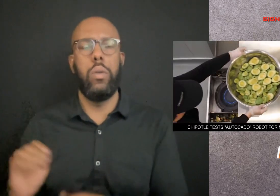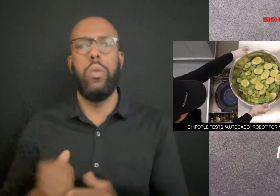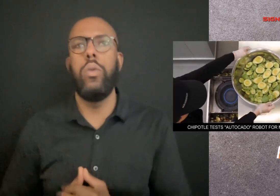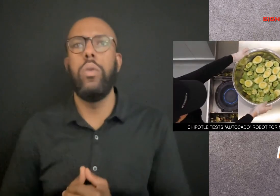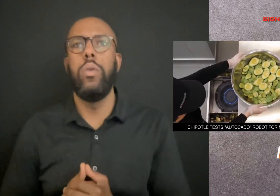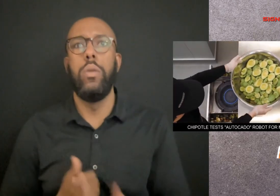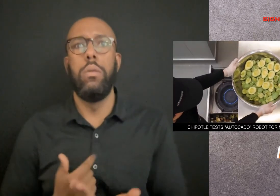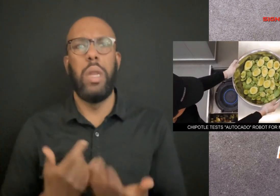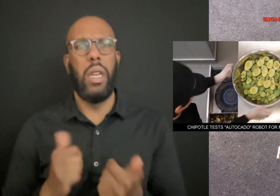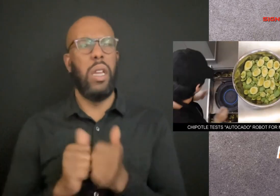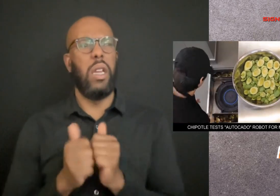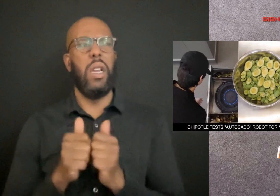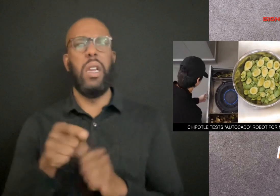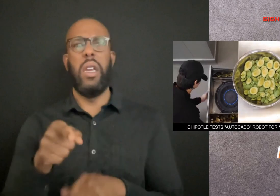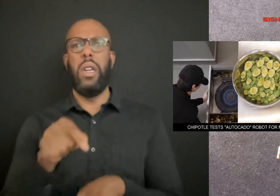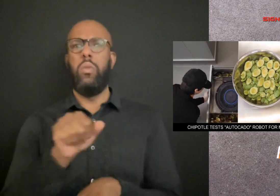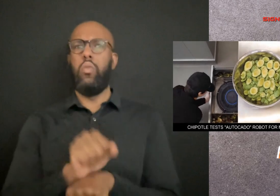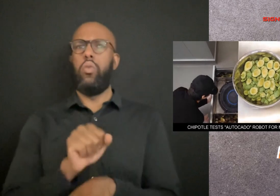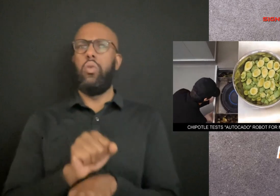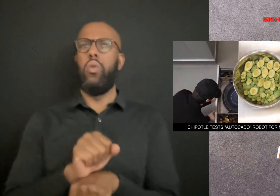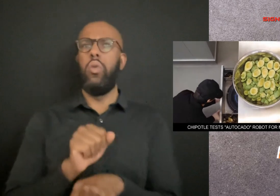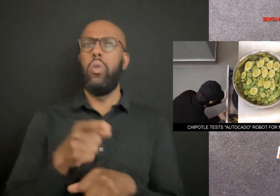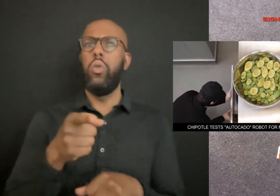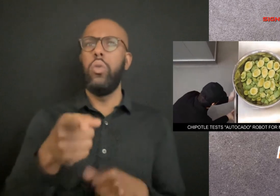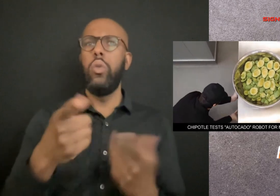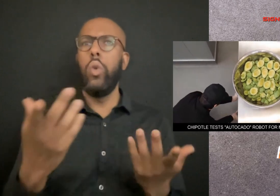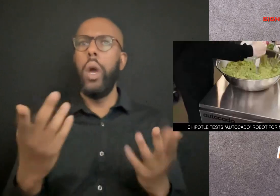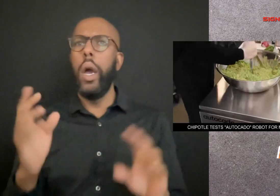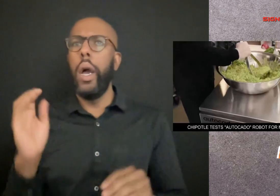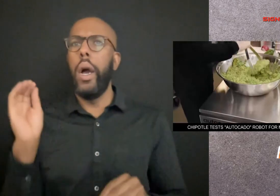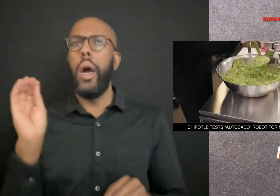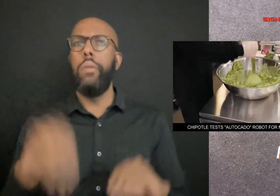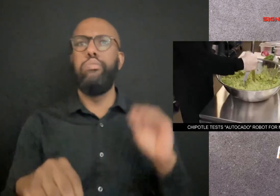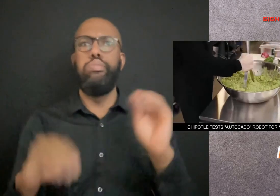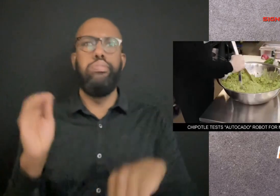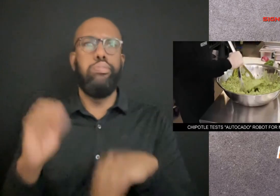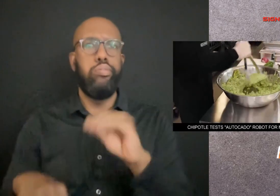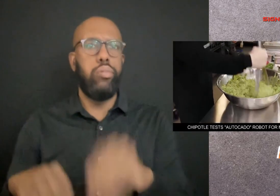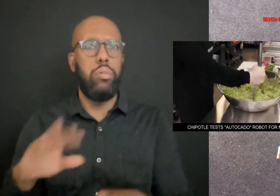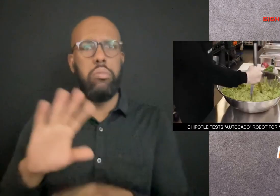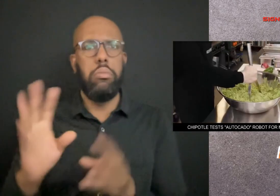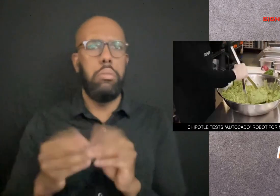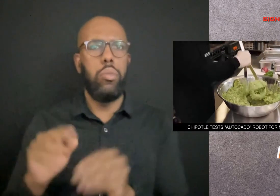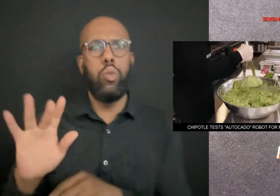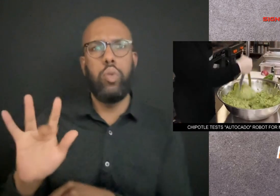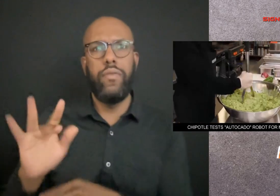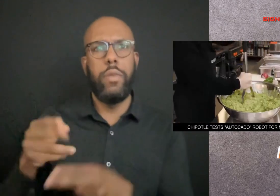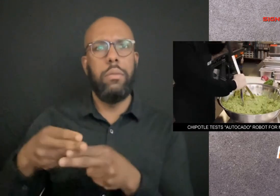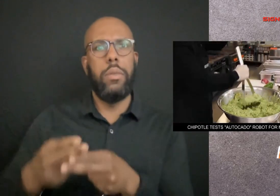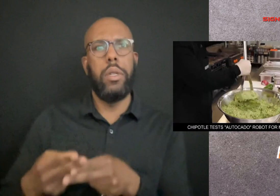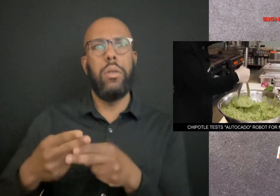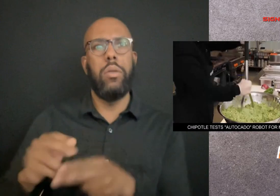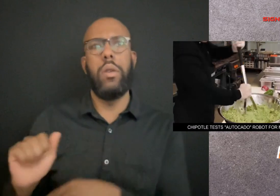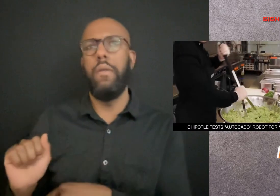Here's how it works. You load up to 25 pounds of avocados into the machine.